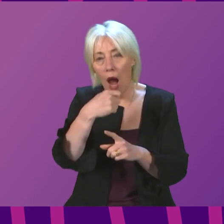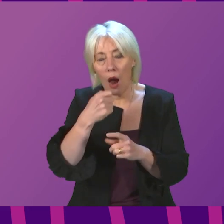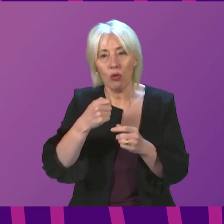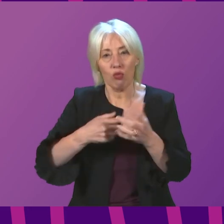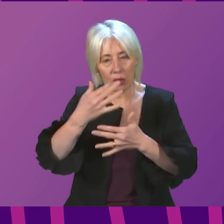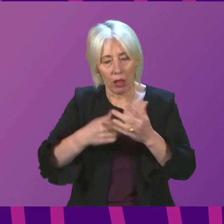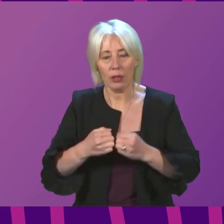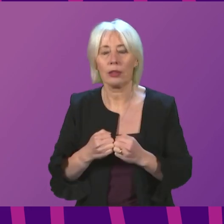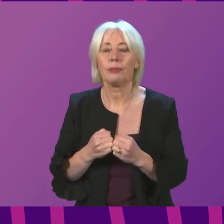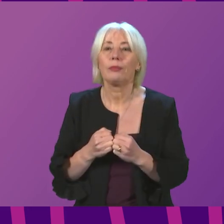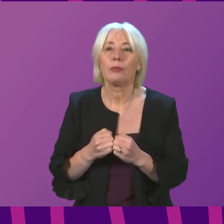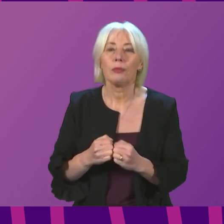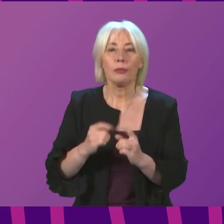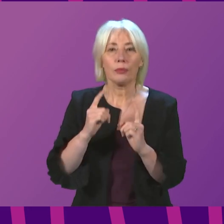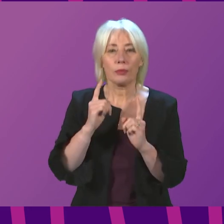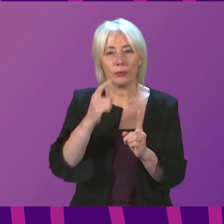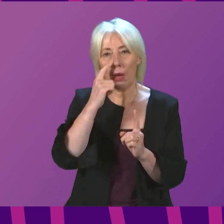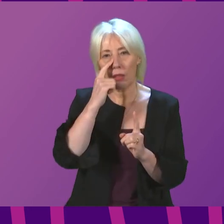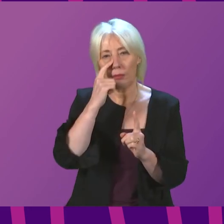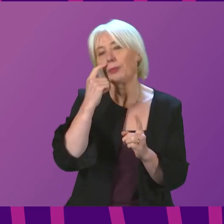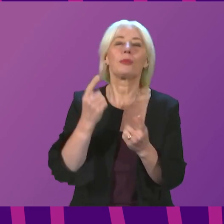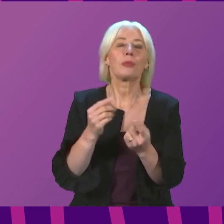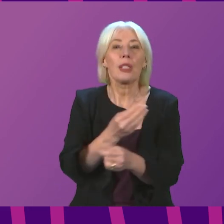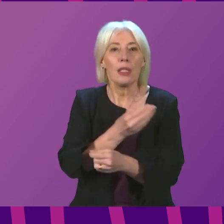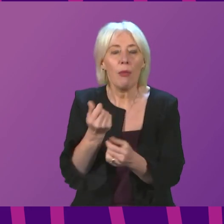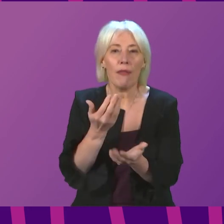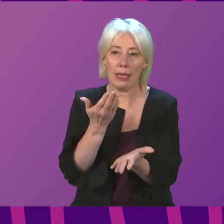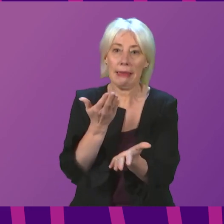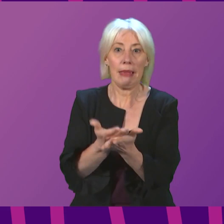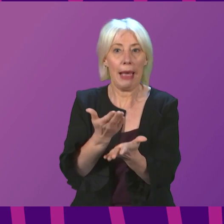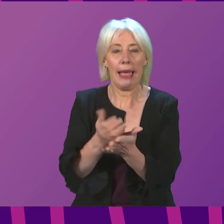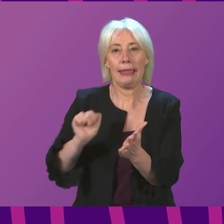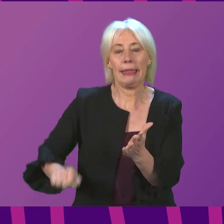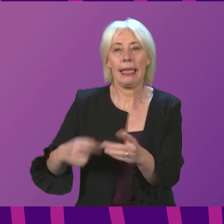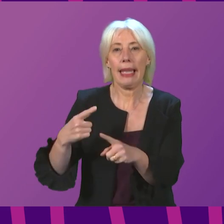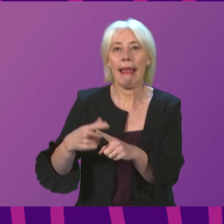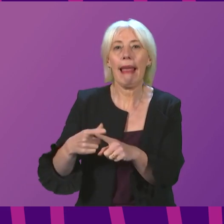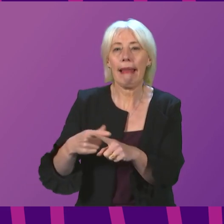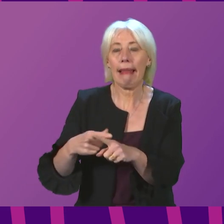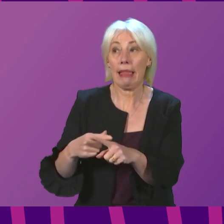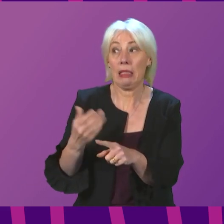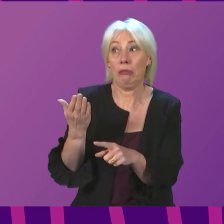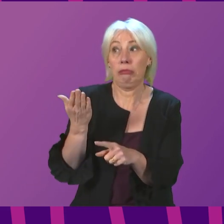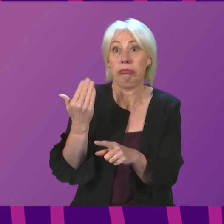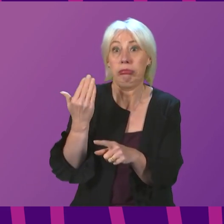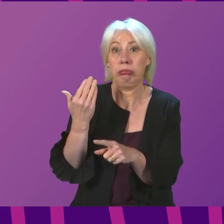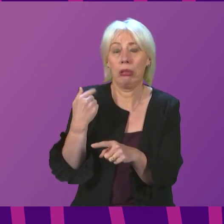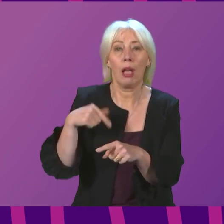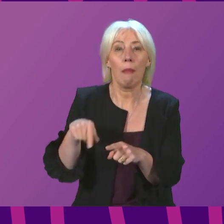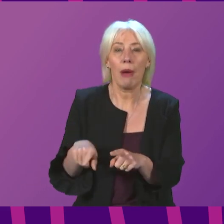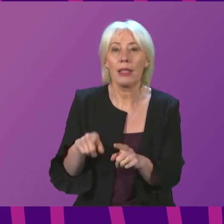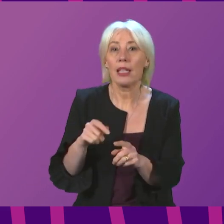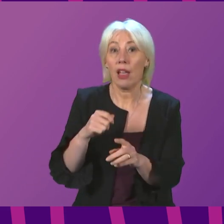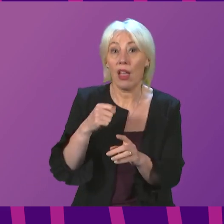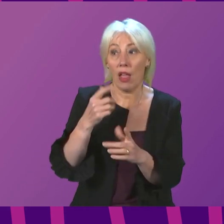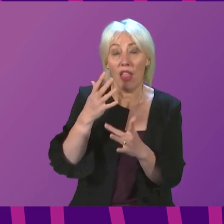factor in some of the constraints put on demand in England over the last few hours, is that the